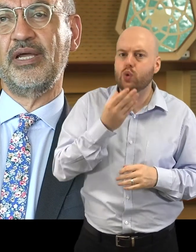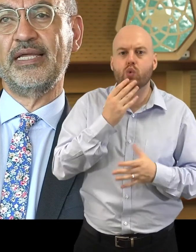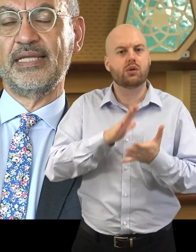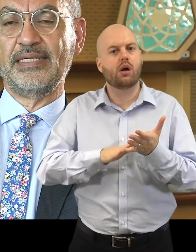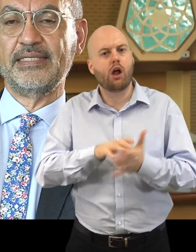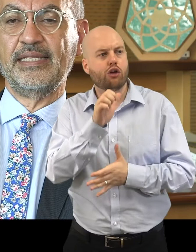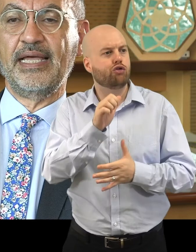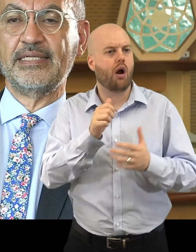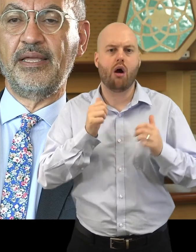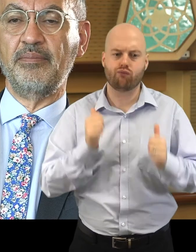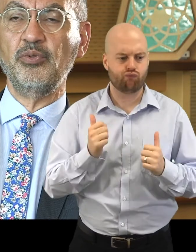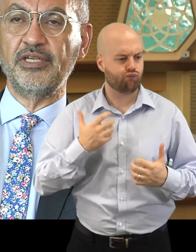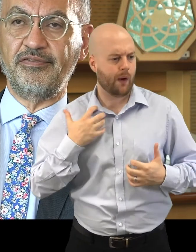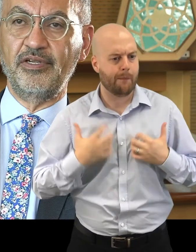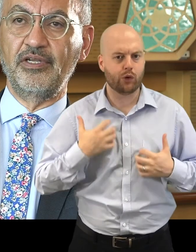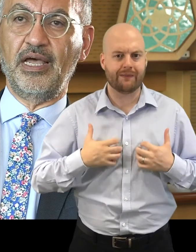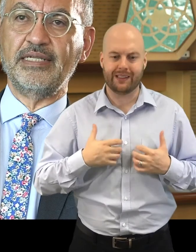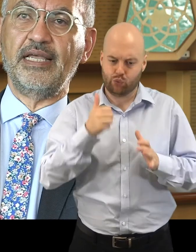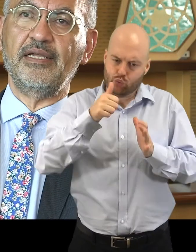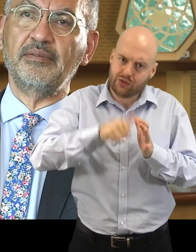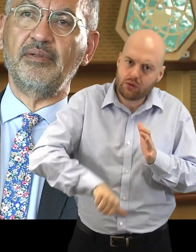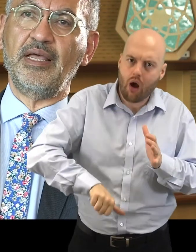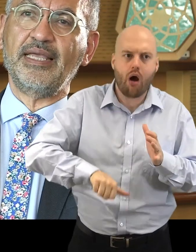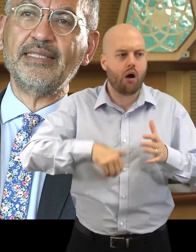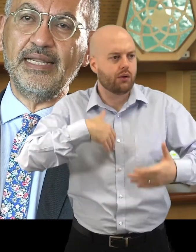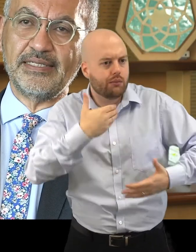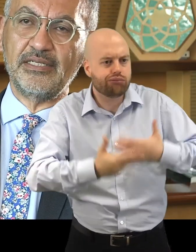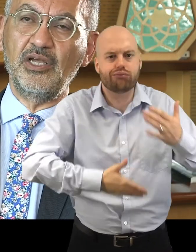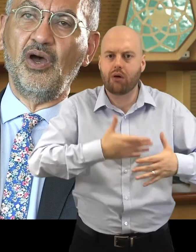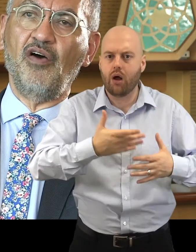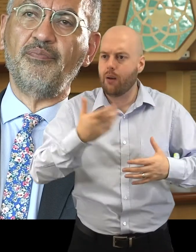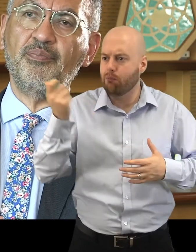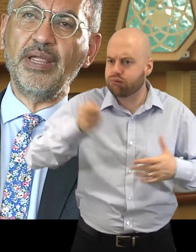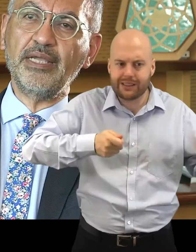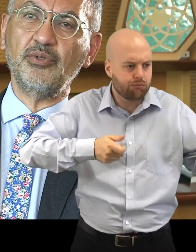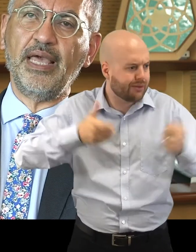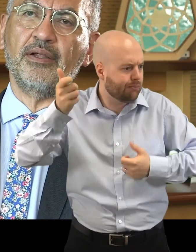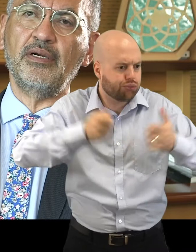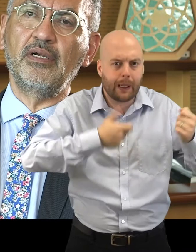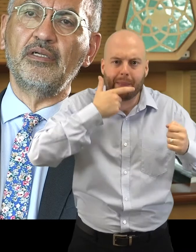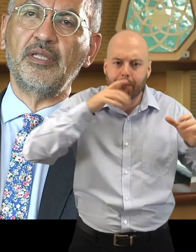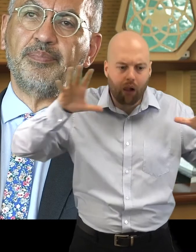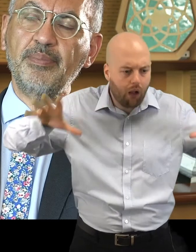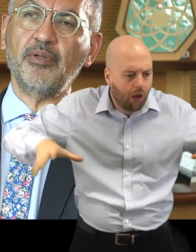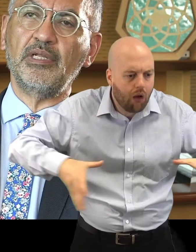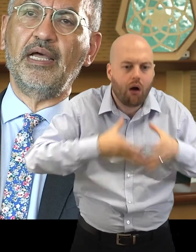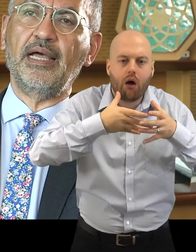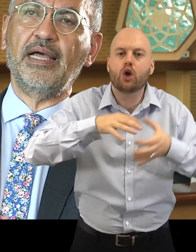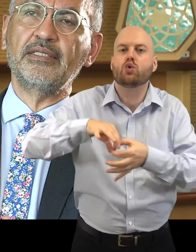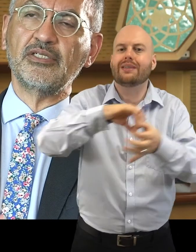as, as I said, as a motive, as a catalyst of bringing together the people and the